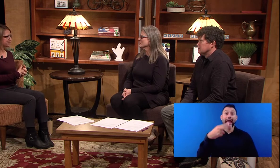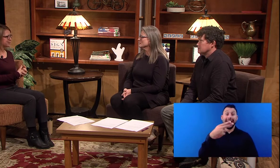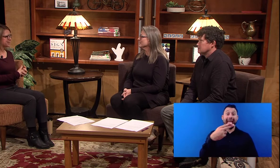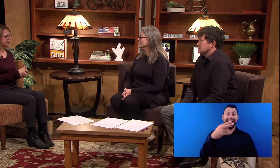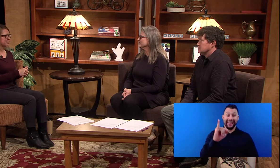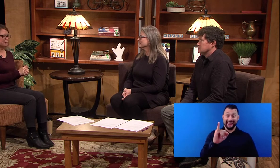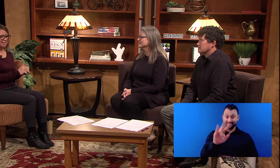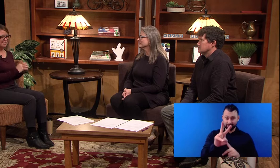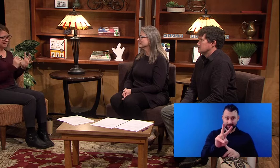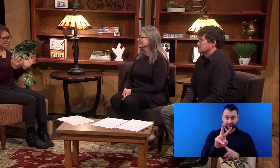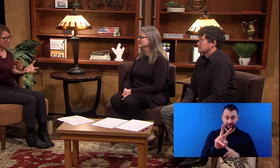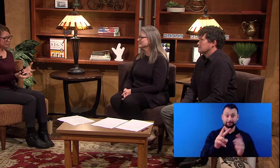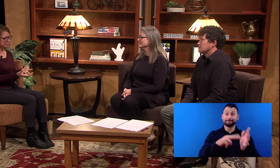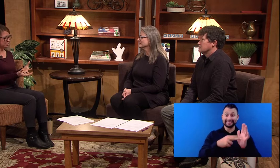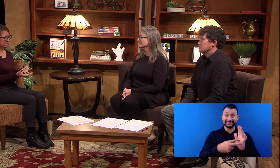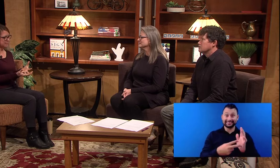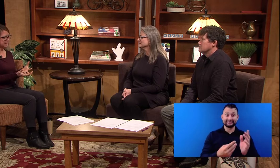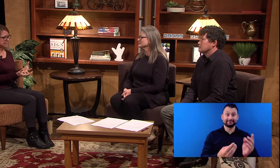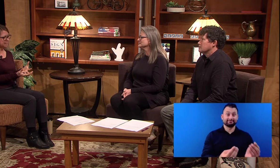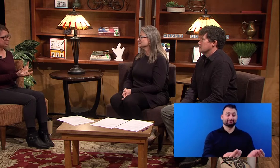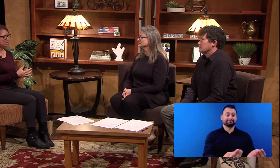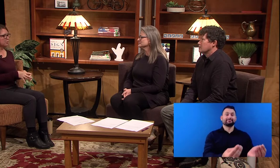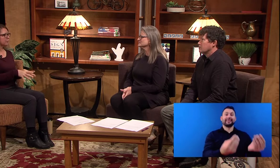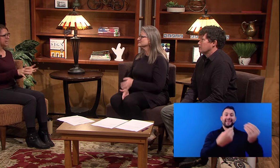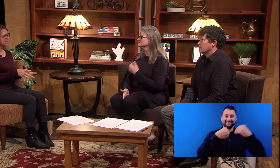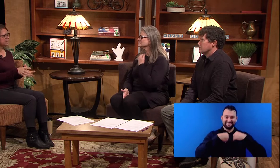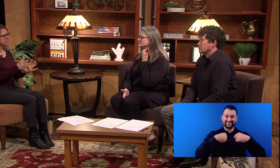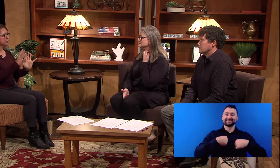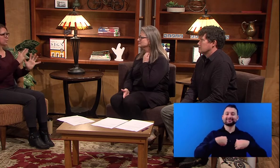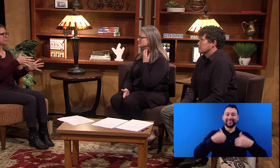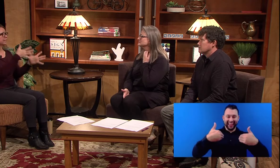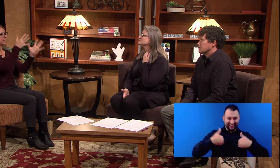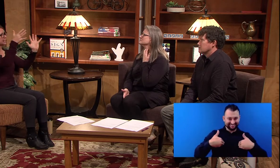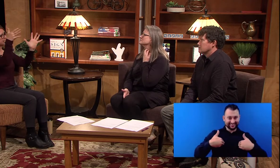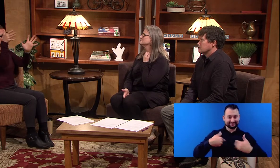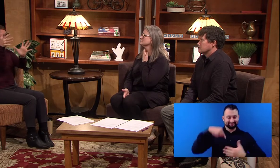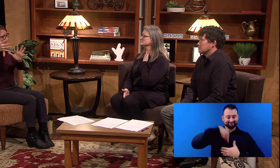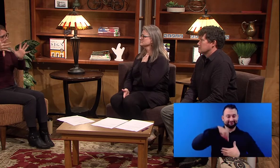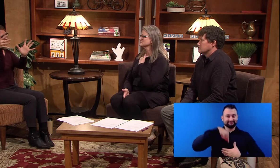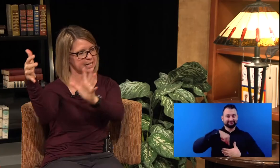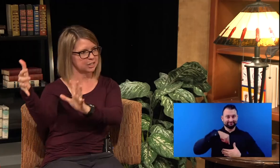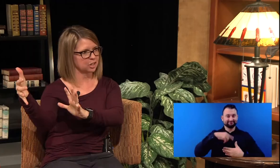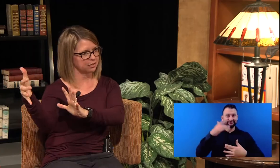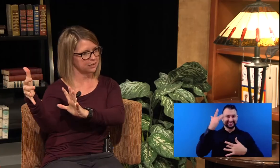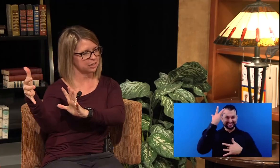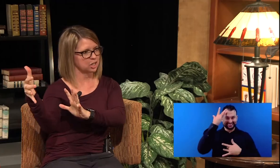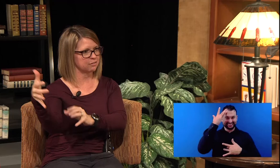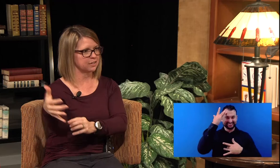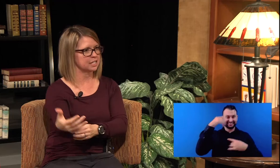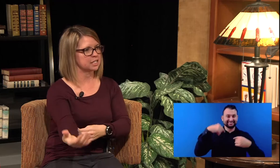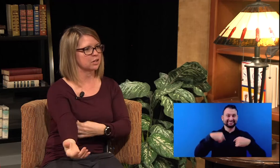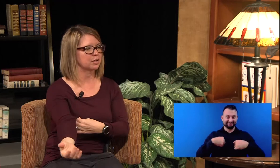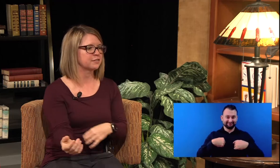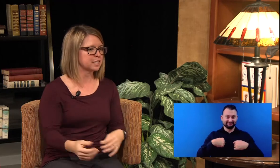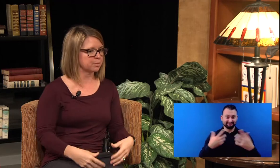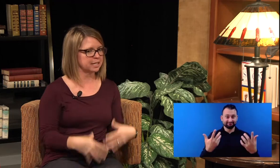So it tries to take over the immune system, where AIDS is more of like a separate stage of HIV. So if somebody